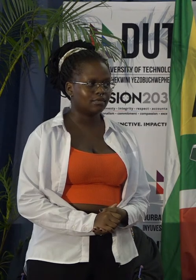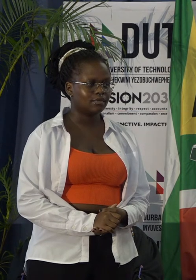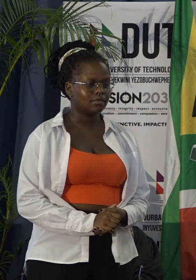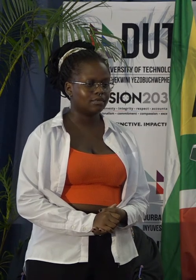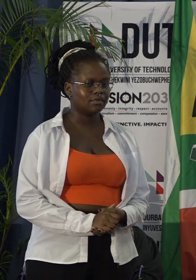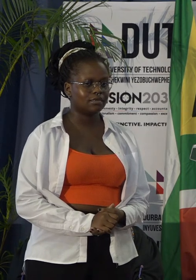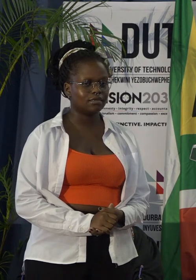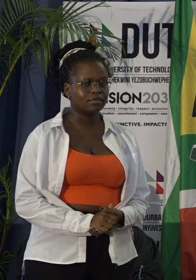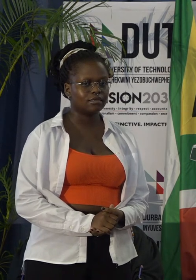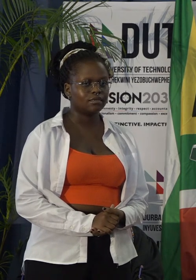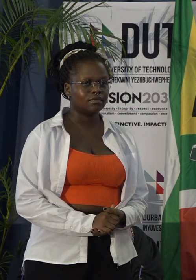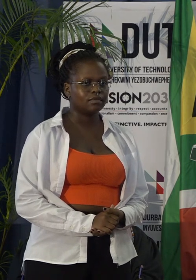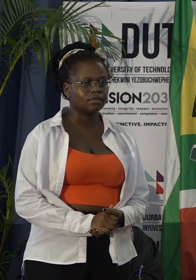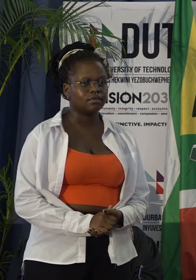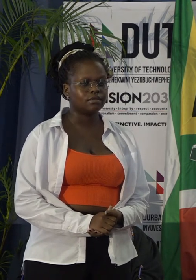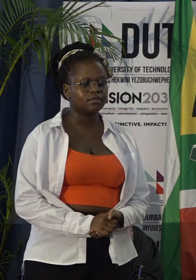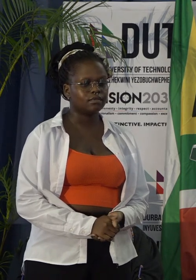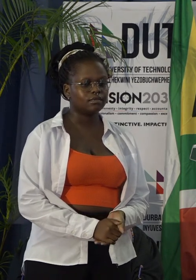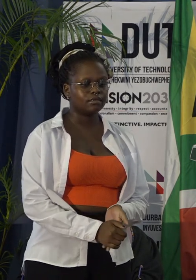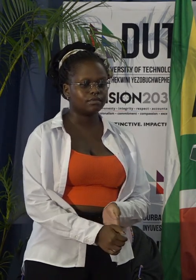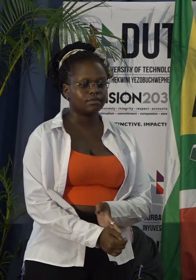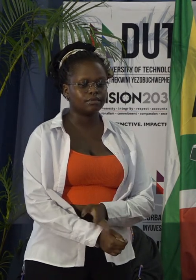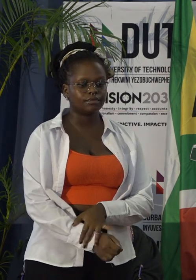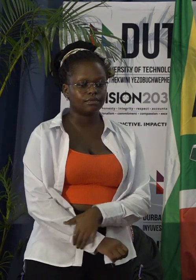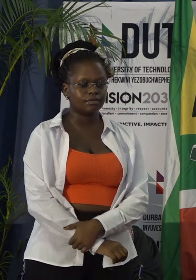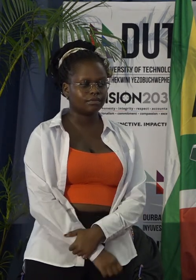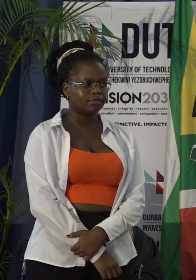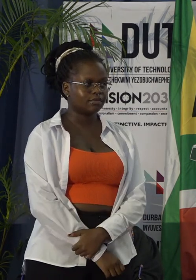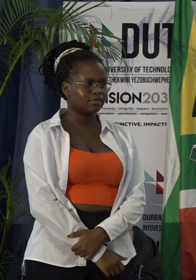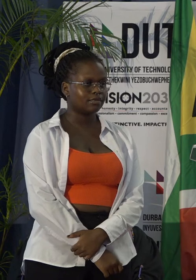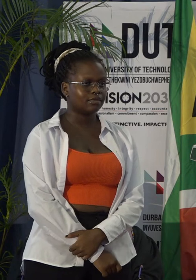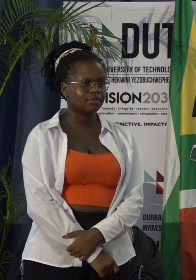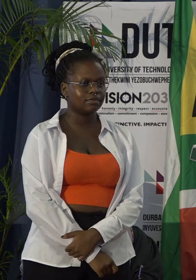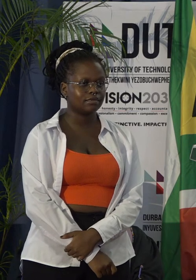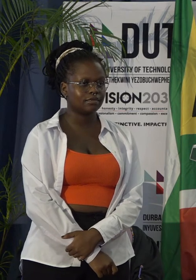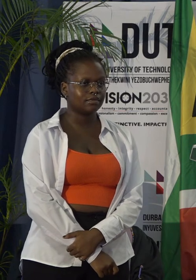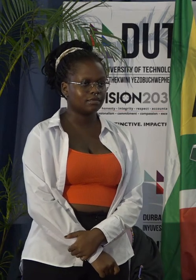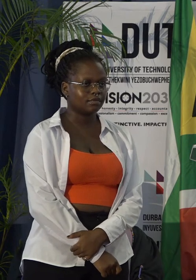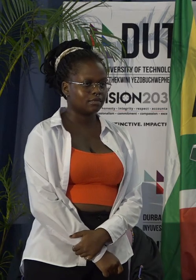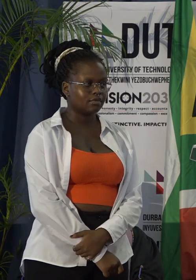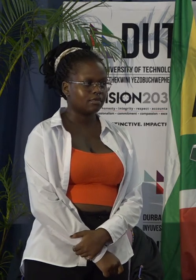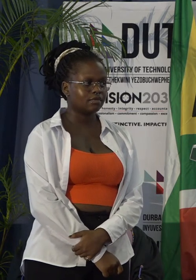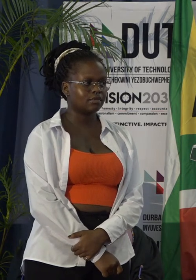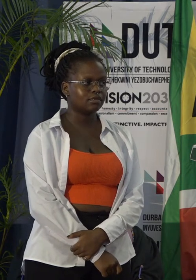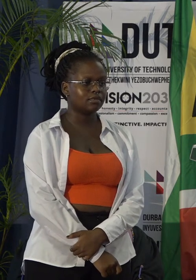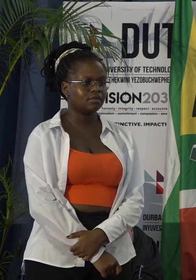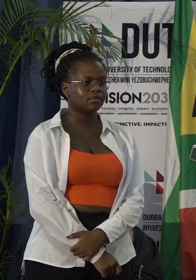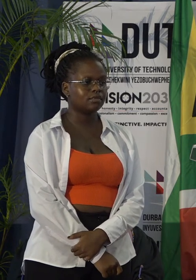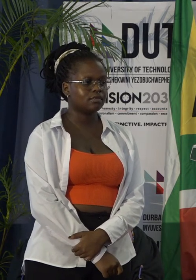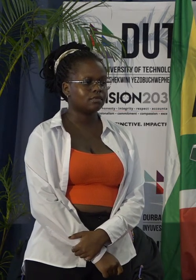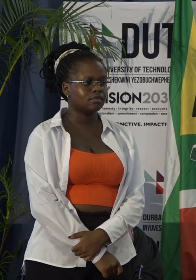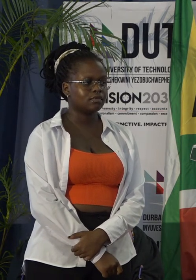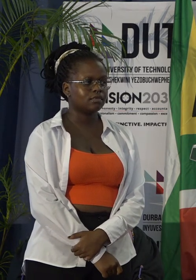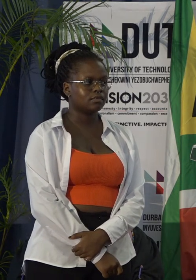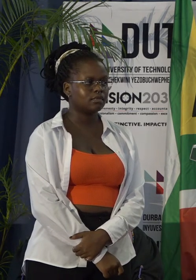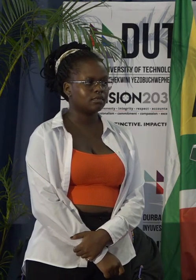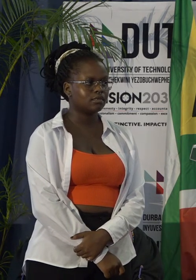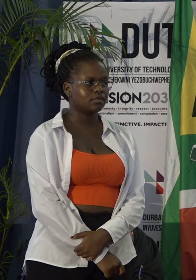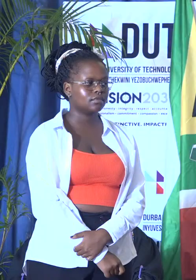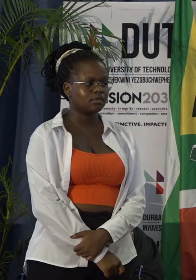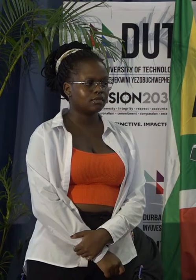And then you showed up on our screens, 2020, when the world was ridden with death and cuff.